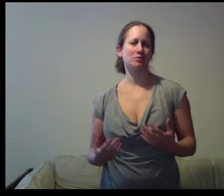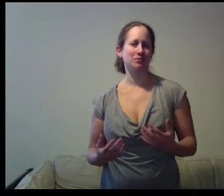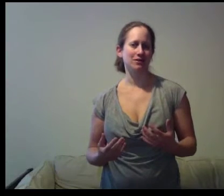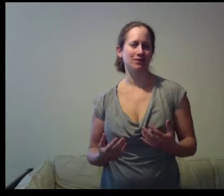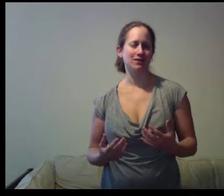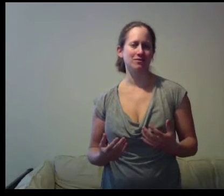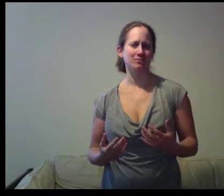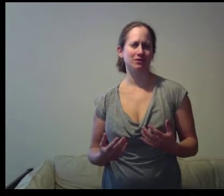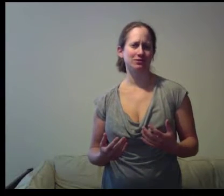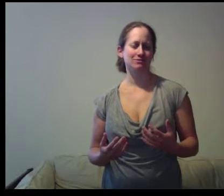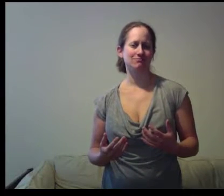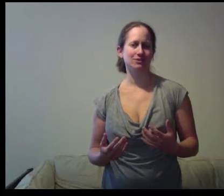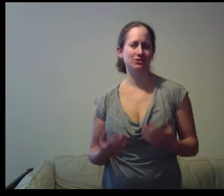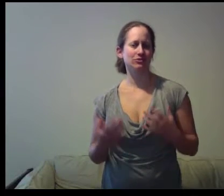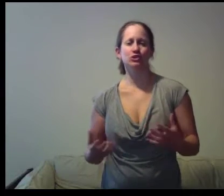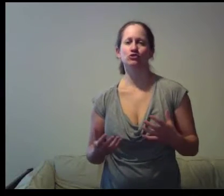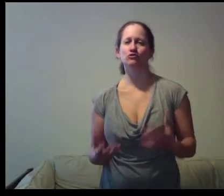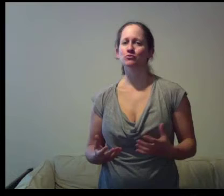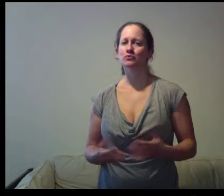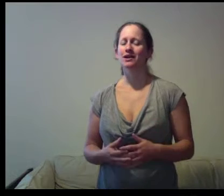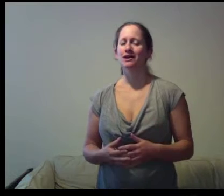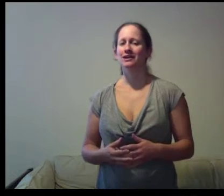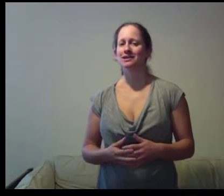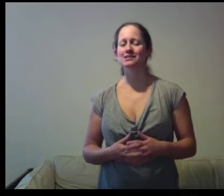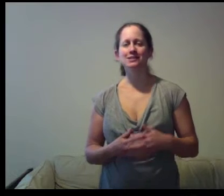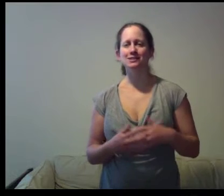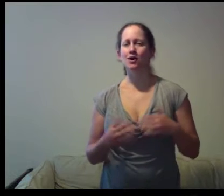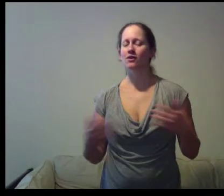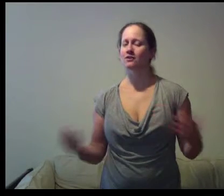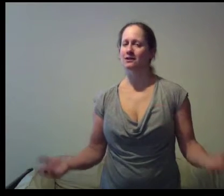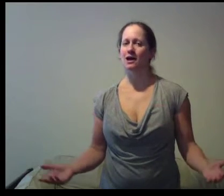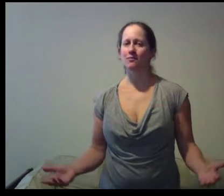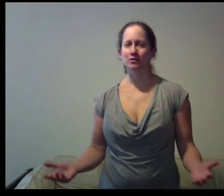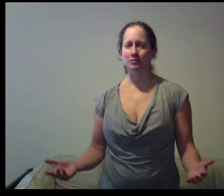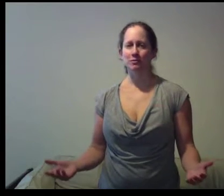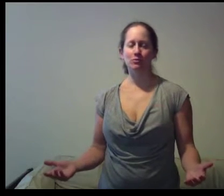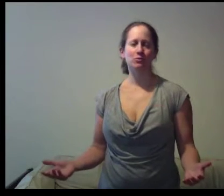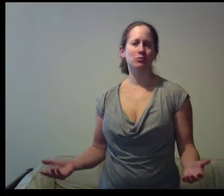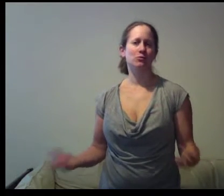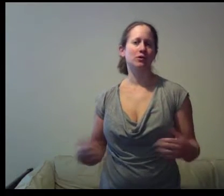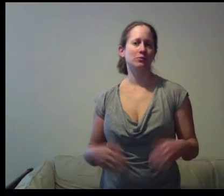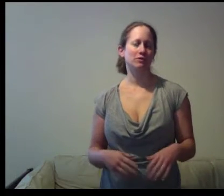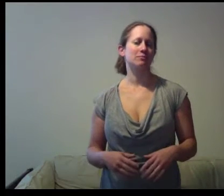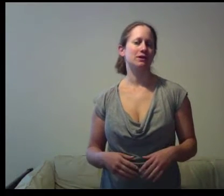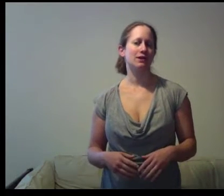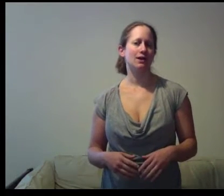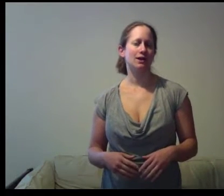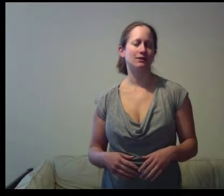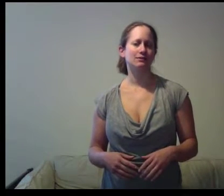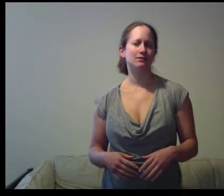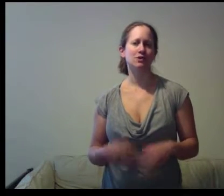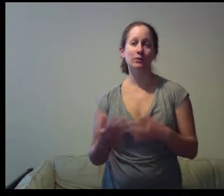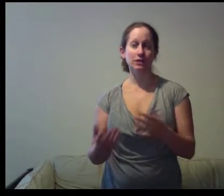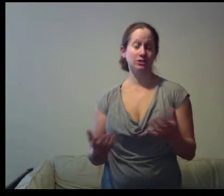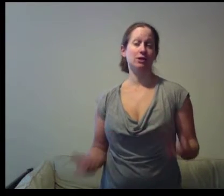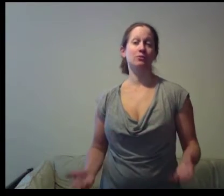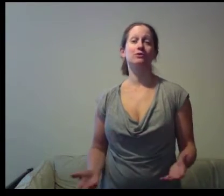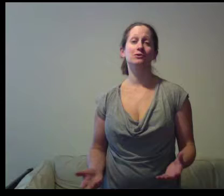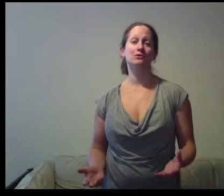me because it's really true and I see this all the time with people who work with me and so I wanted to share it with you